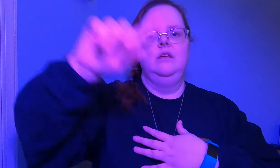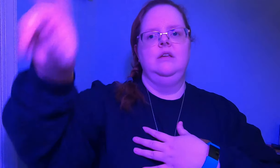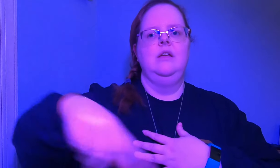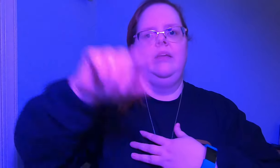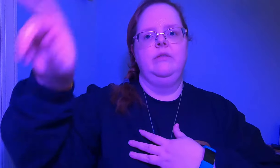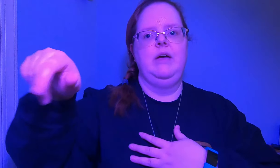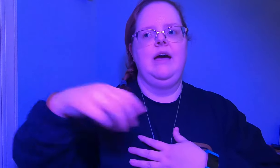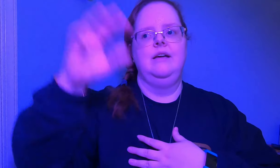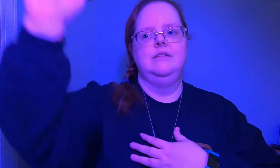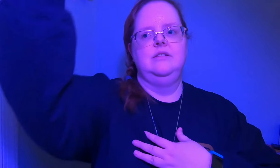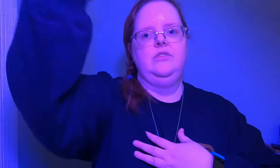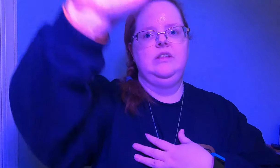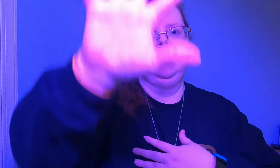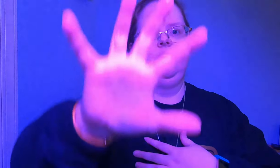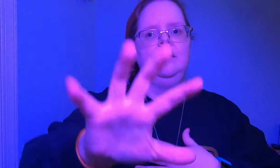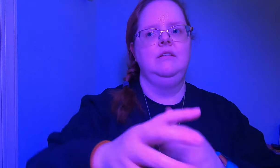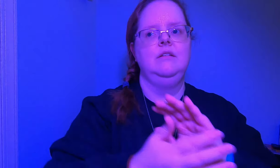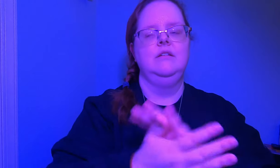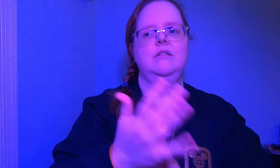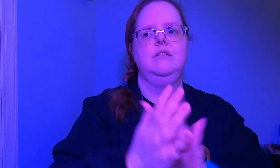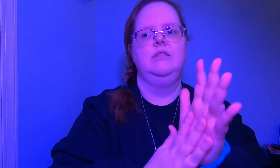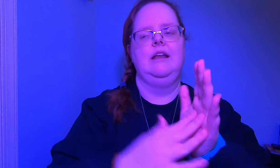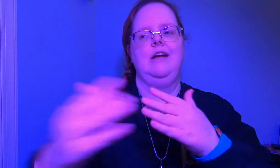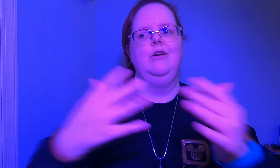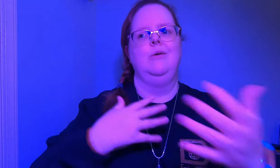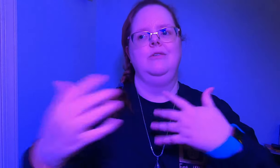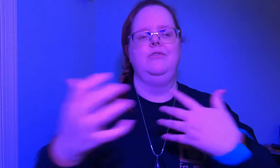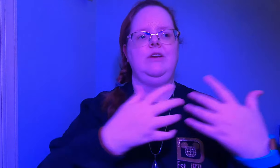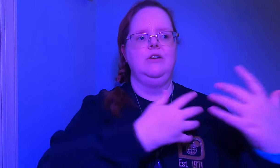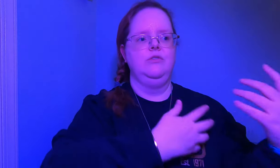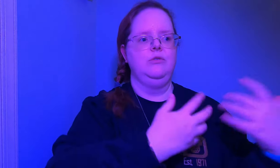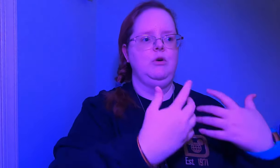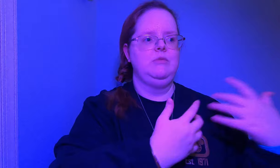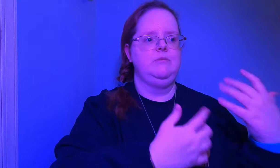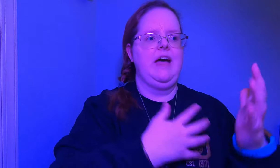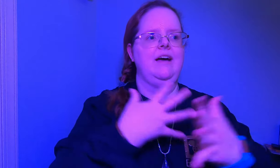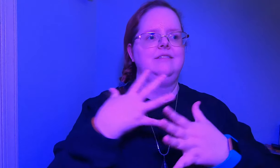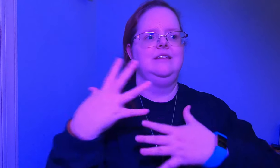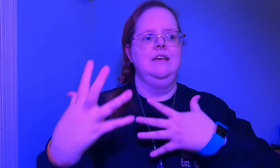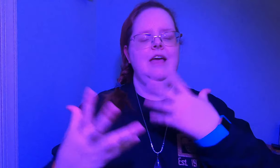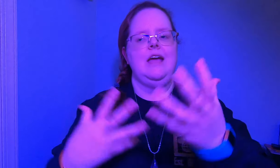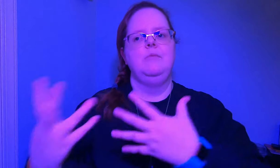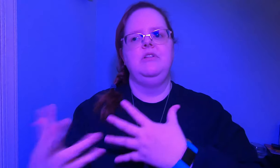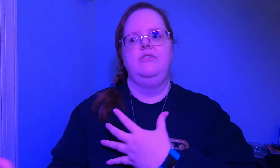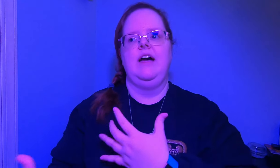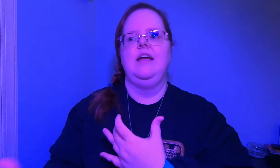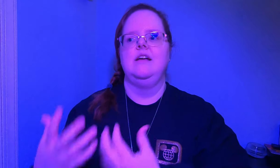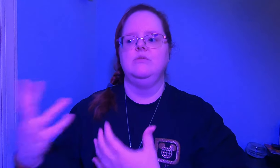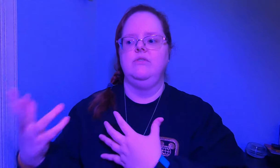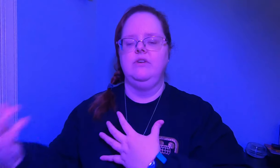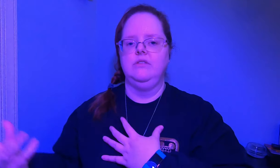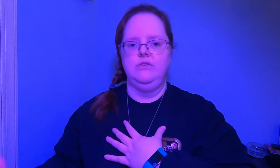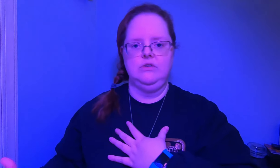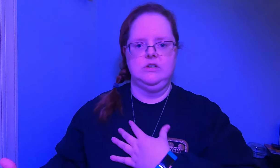and the past feeling that echo of fear from moments past amplified as we fear the future